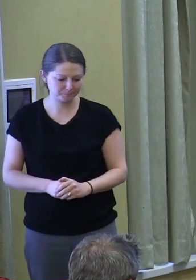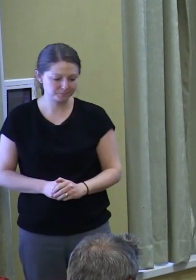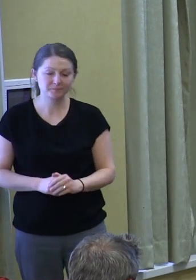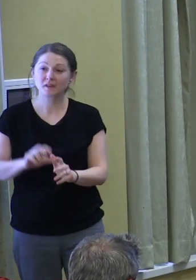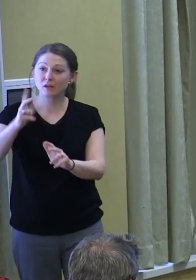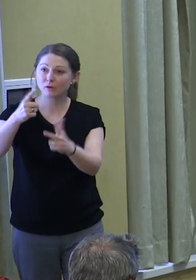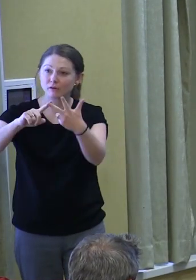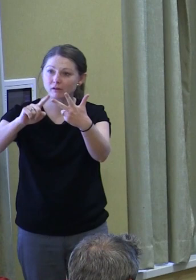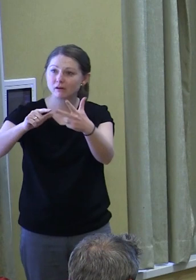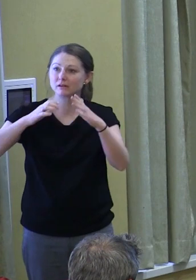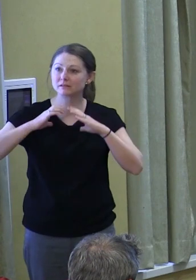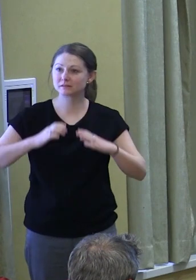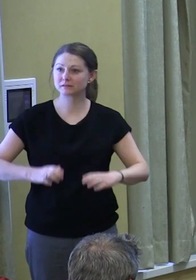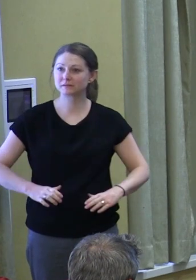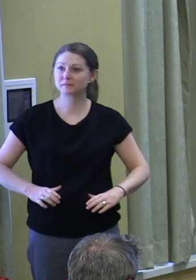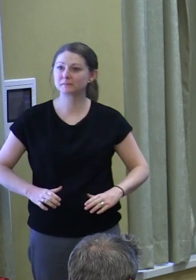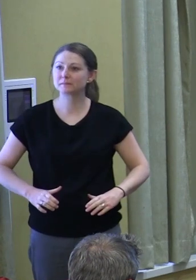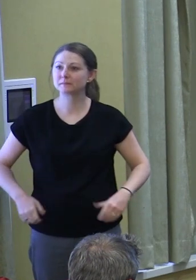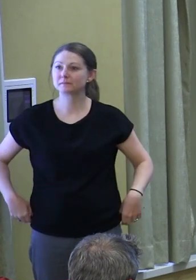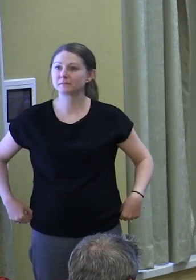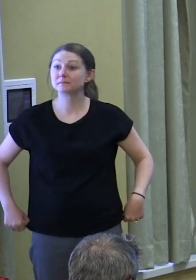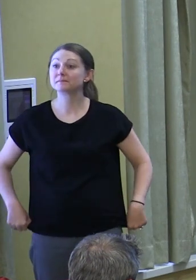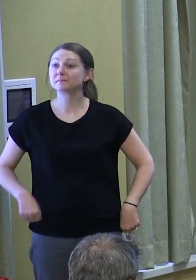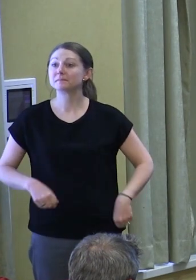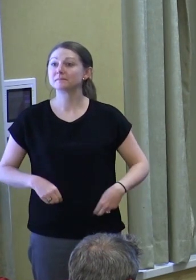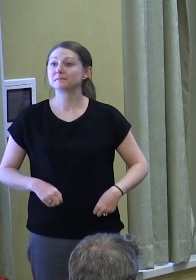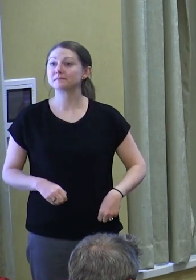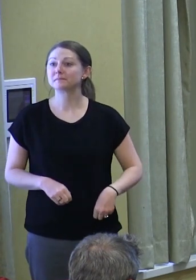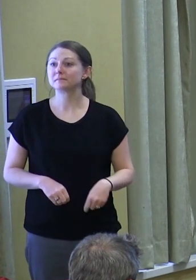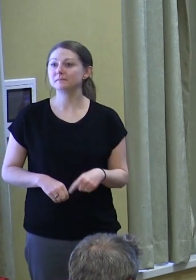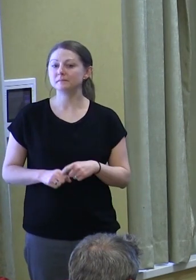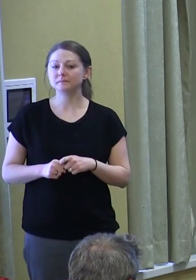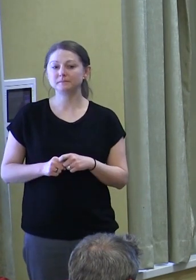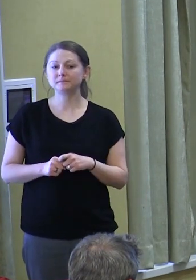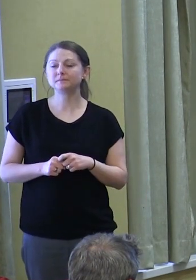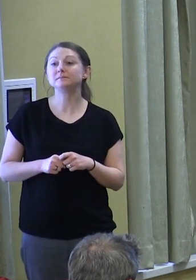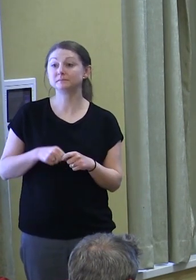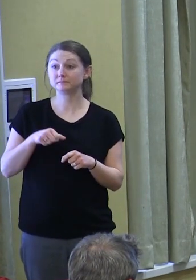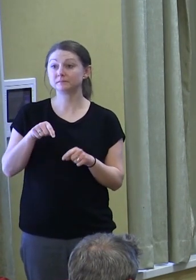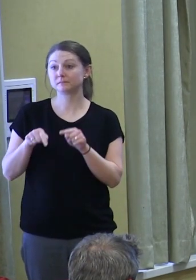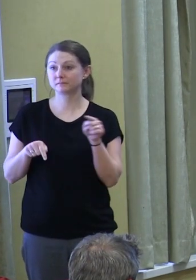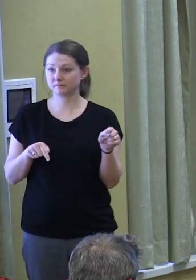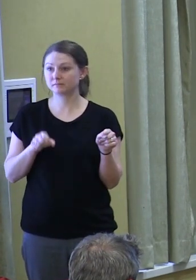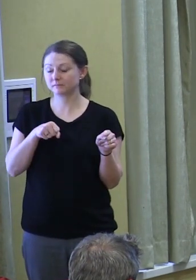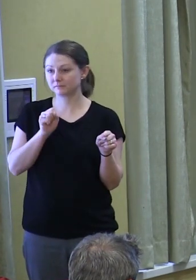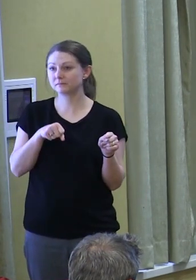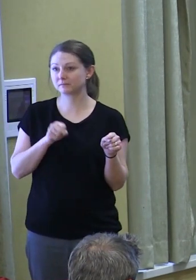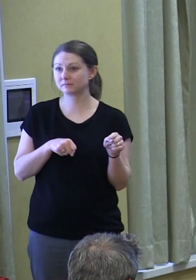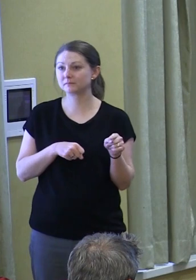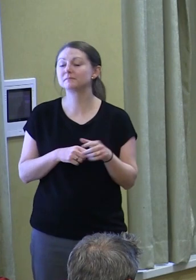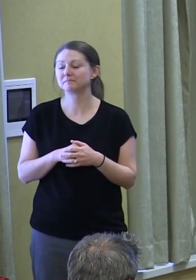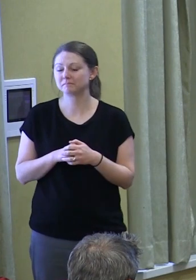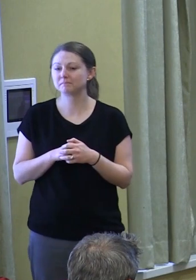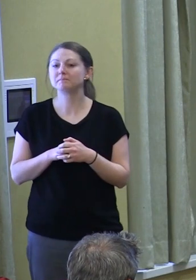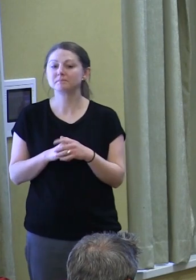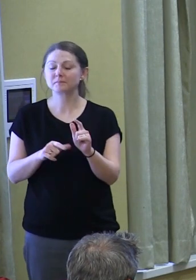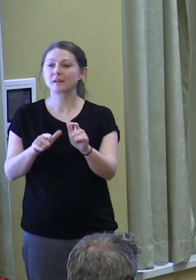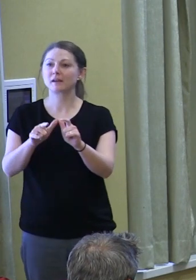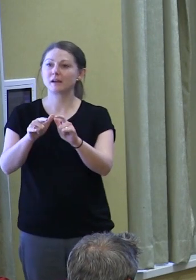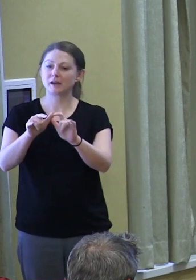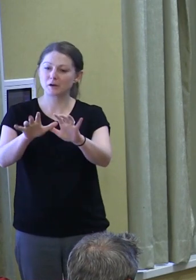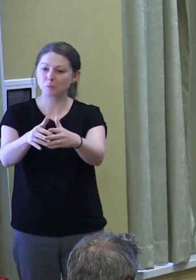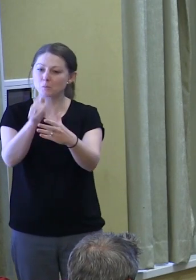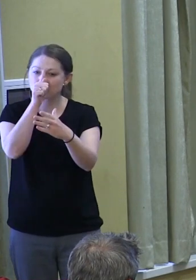Third, citizenship in America has increasingly become centered on personal responsibility, on entrepreneurship, and